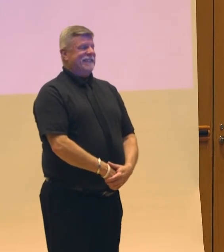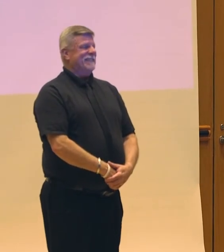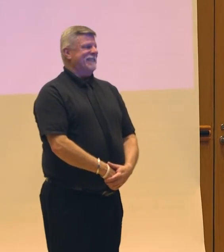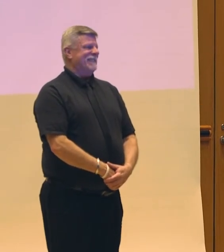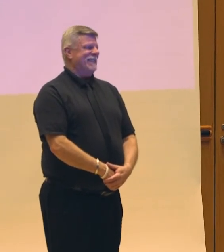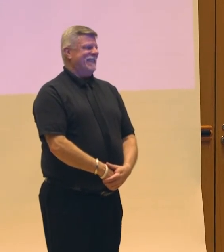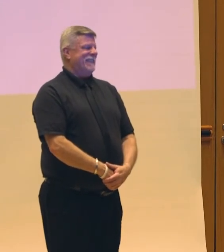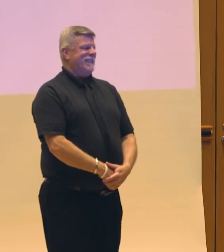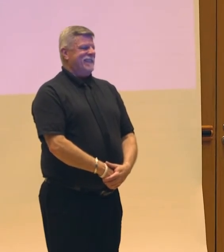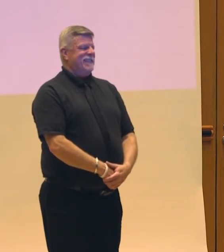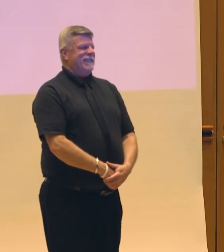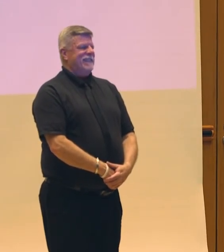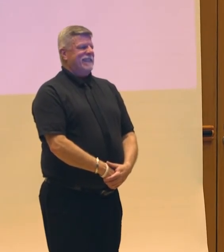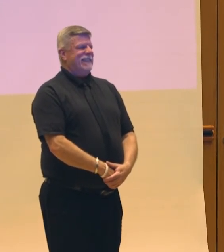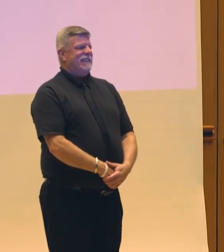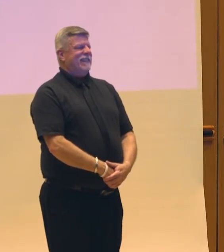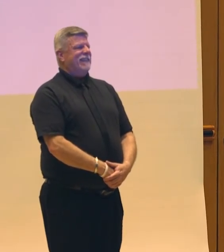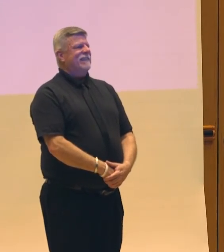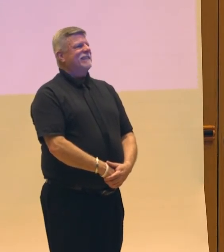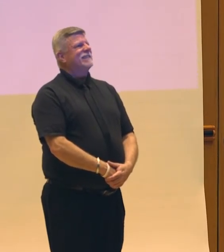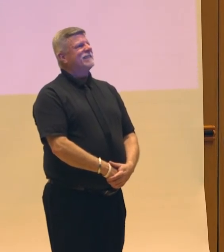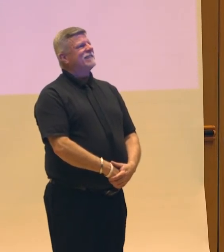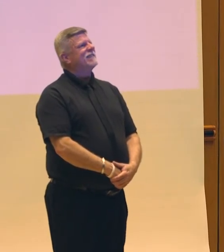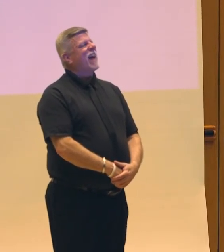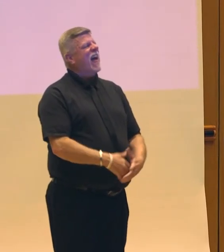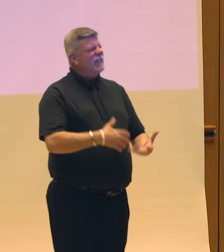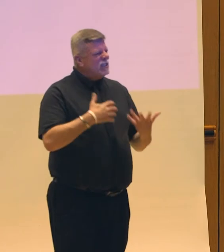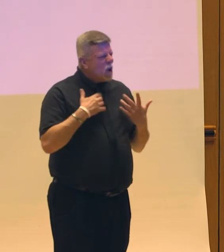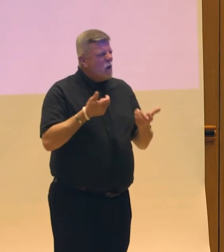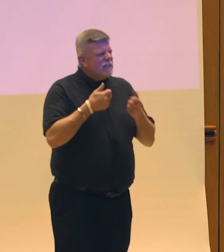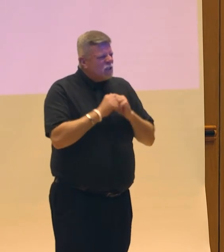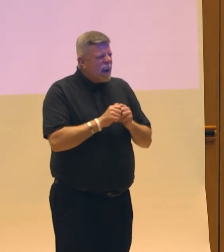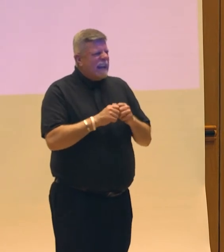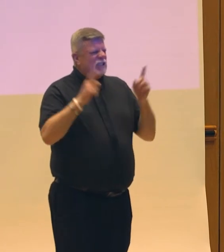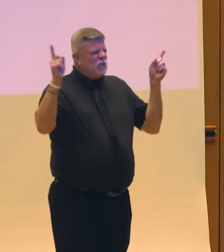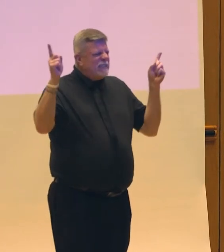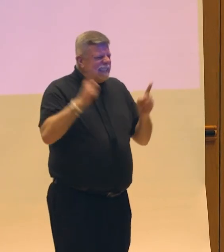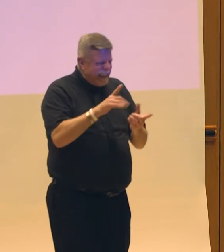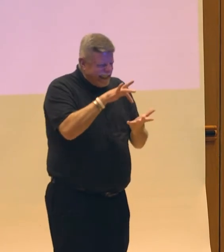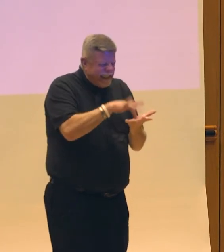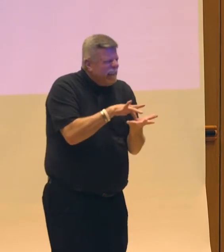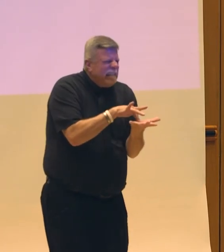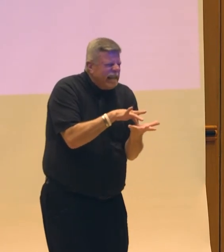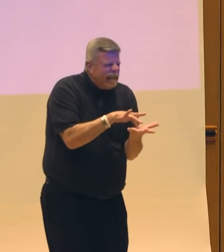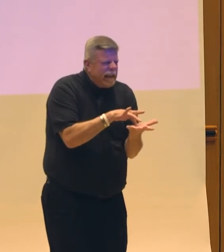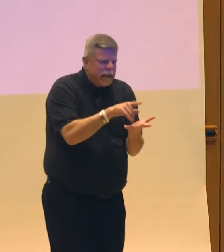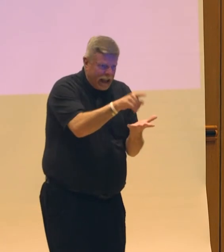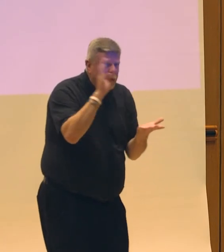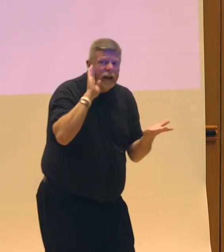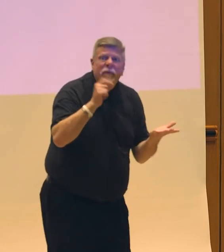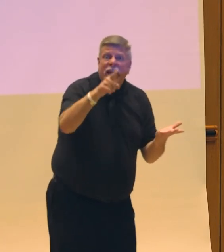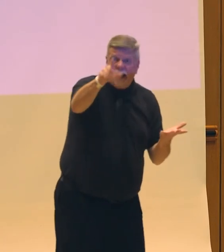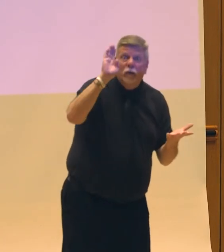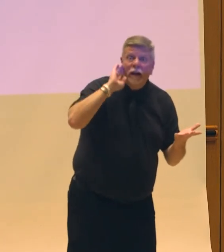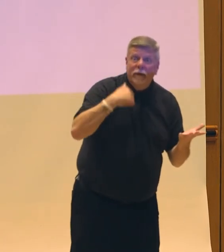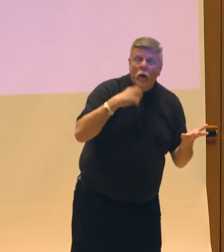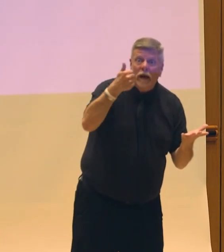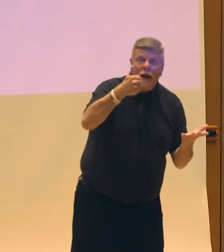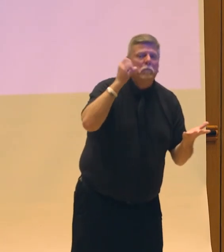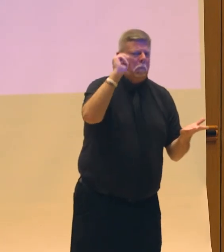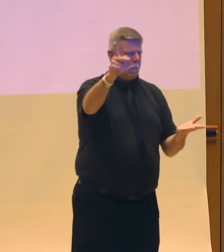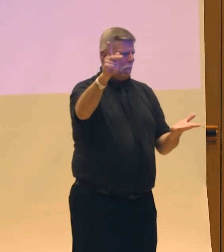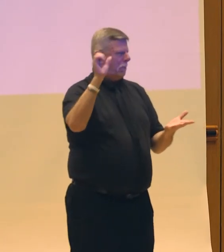So my journey into decentralizing, can you hear me okay? Can you hear me okay? Okay, great.